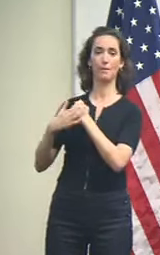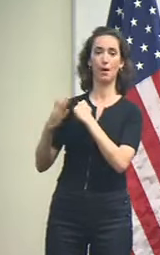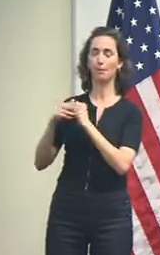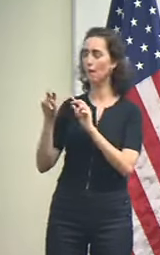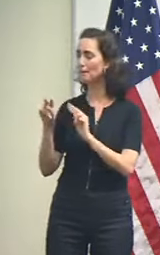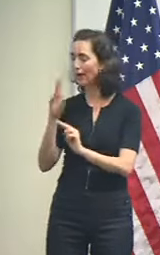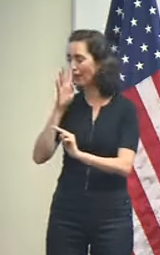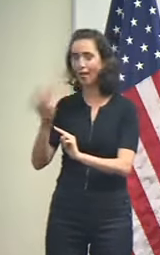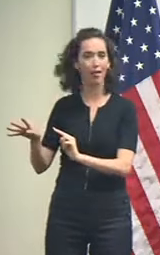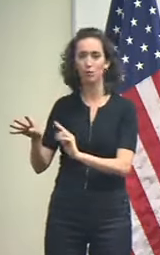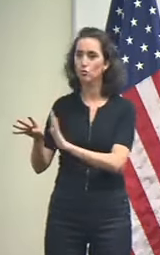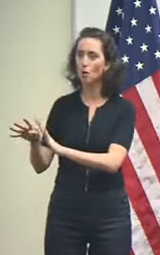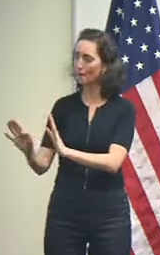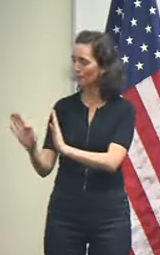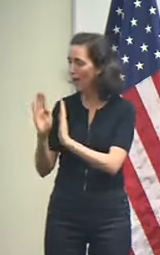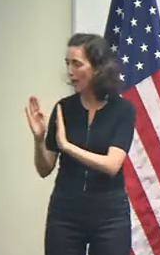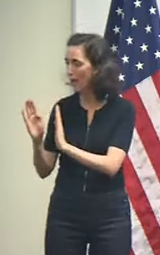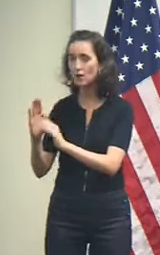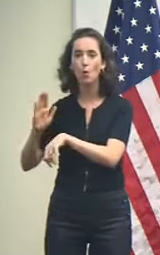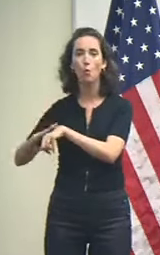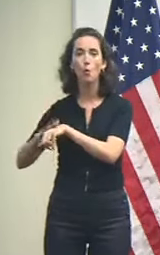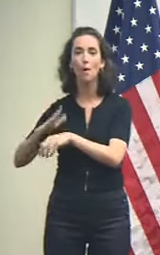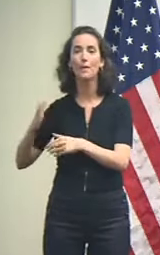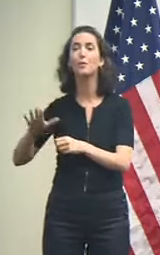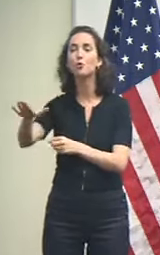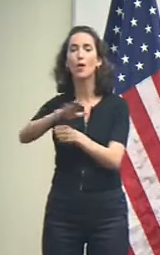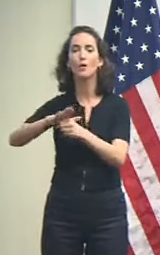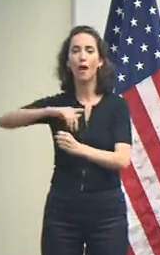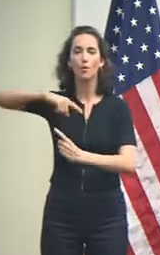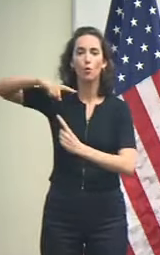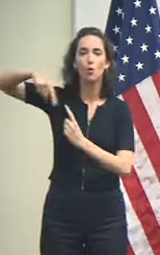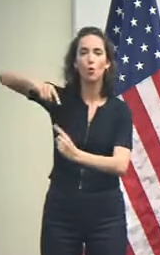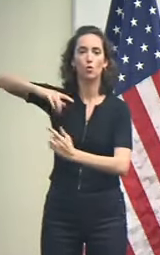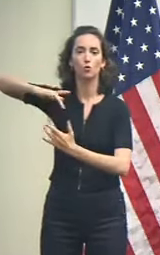alerting you to a tornado in your area.